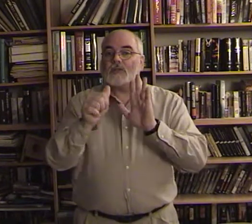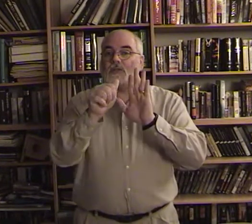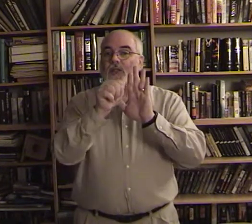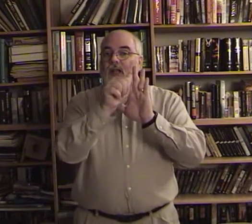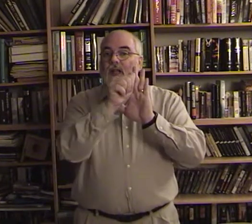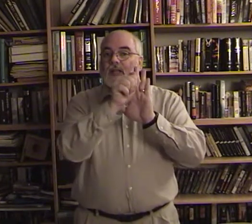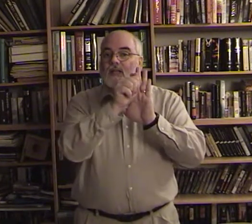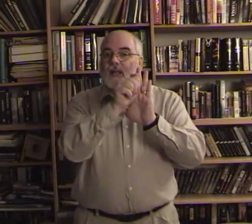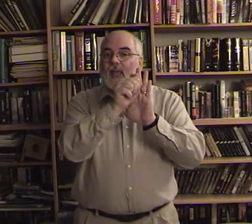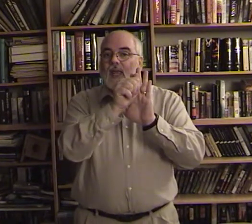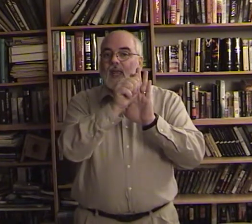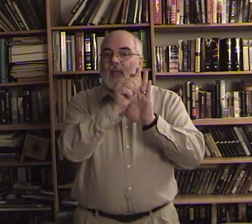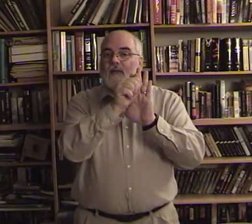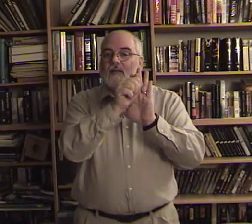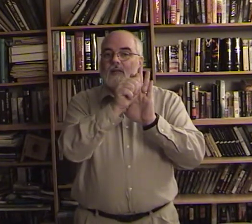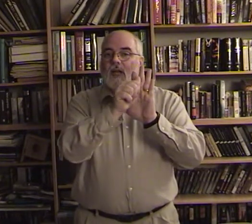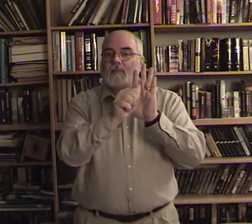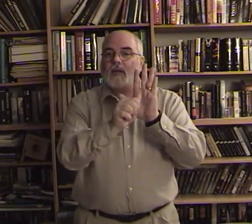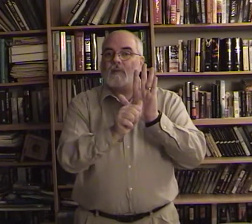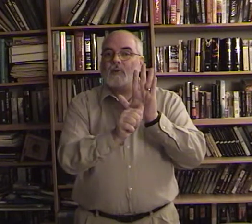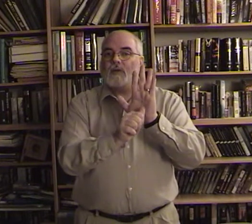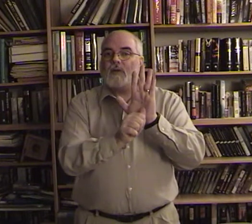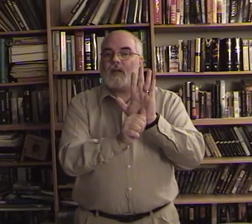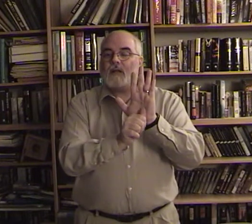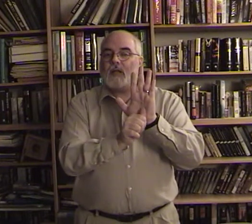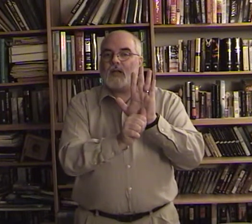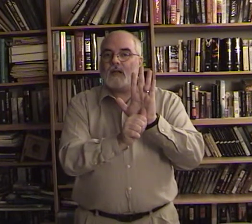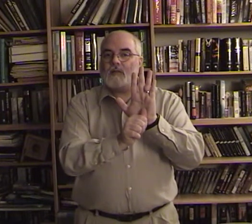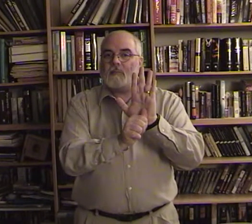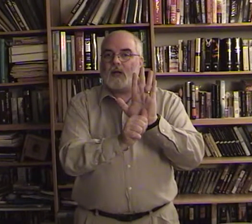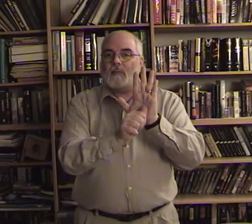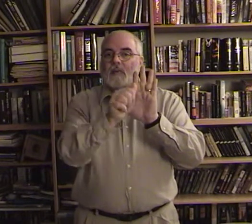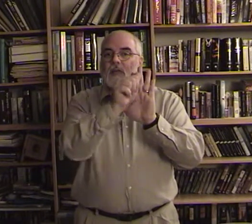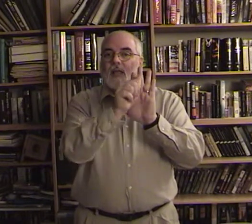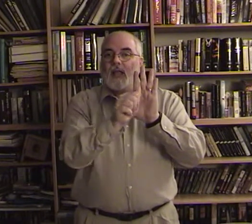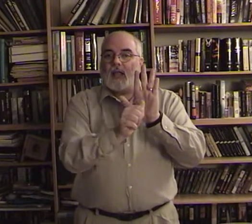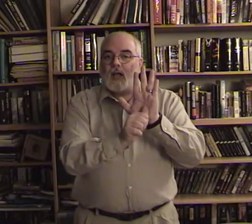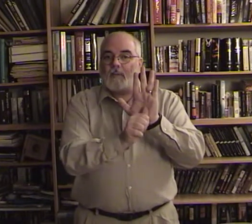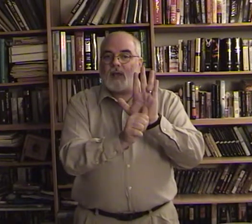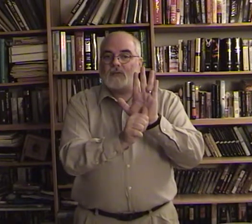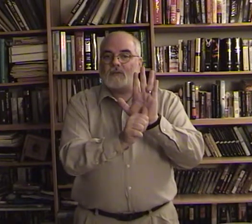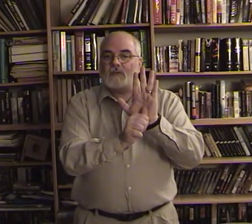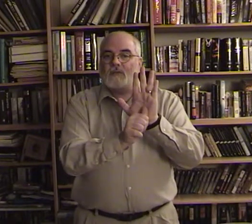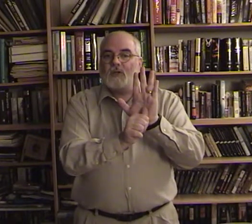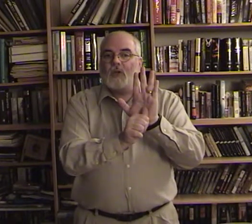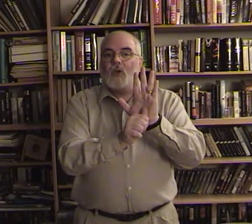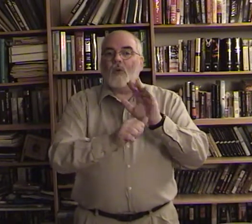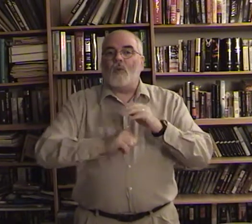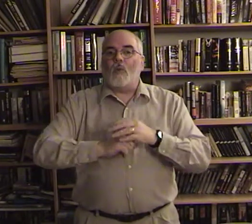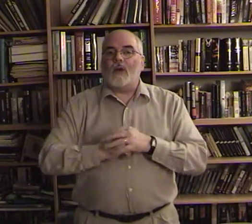it's an a hand at the top moving down a hand at the bottom apostles what